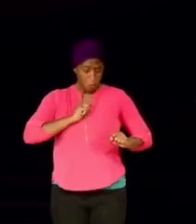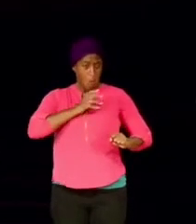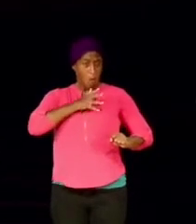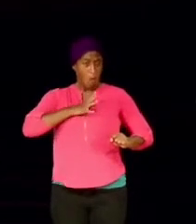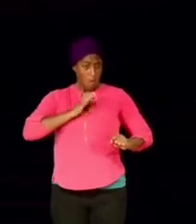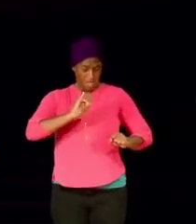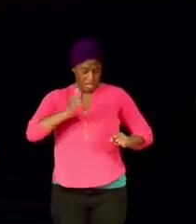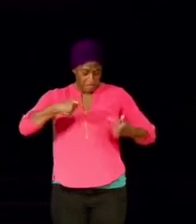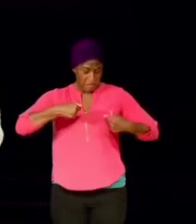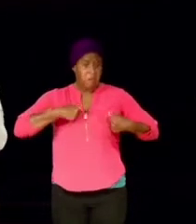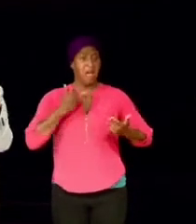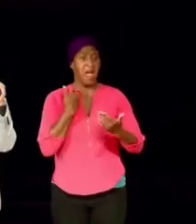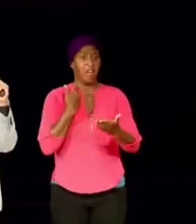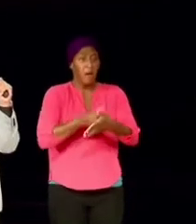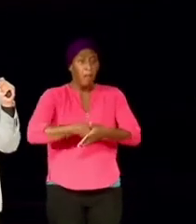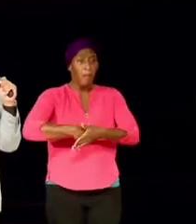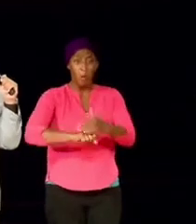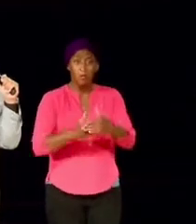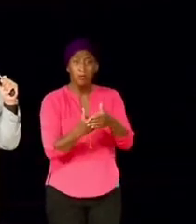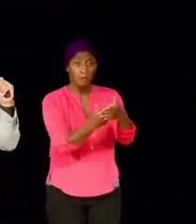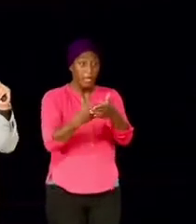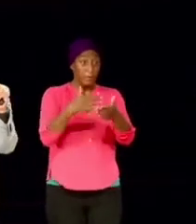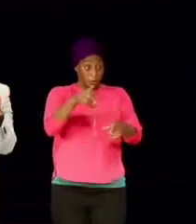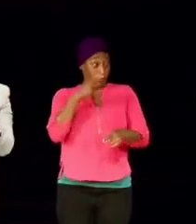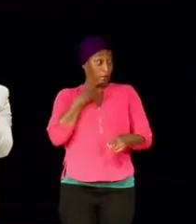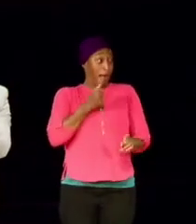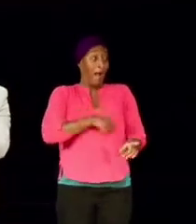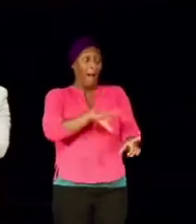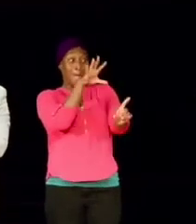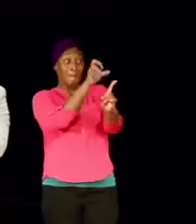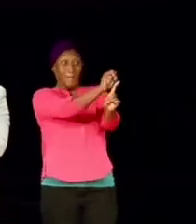me have a baby? Somebody shout out busted.